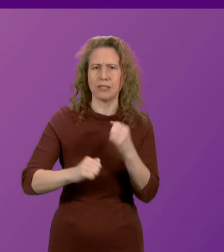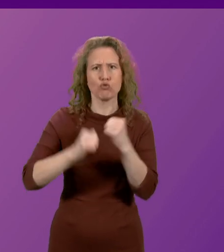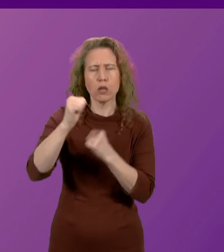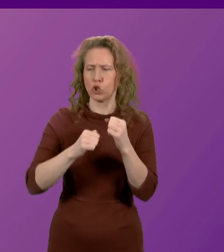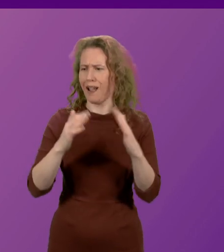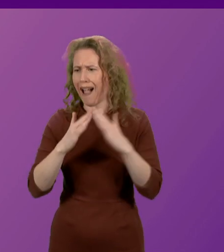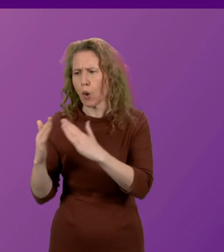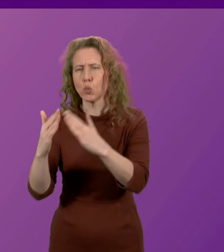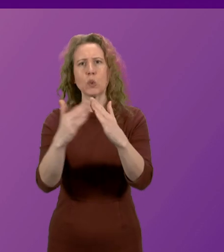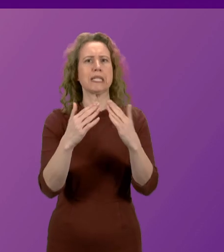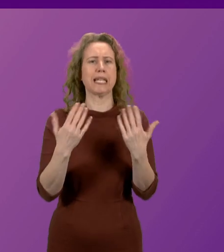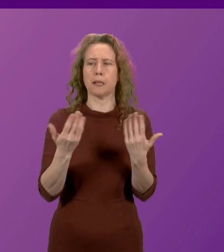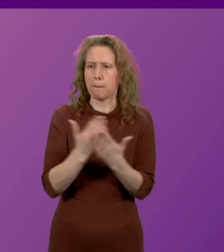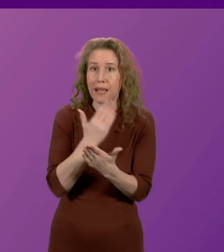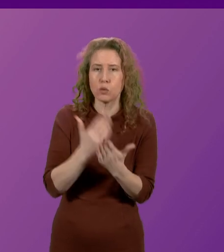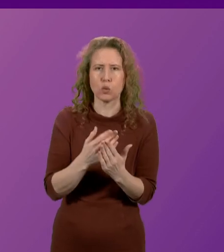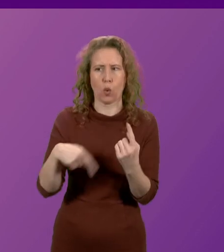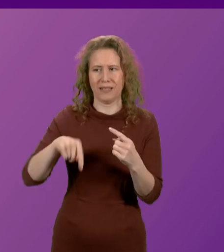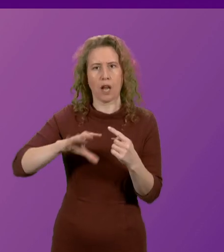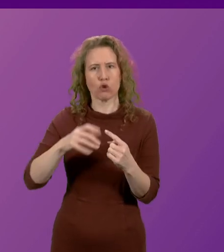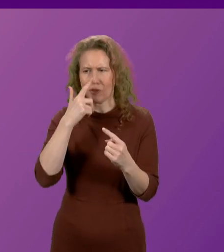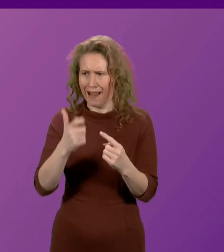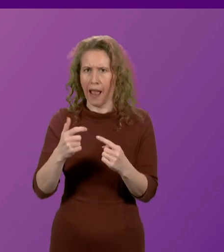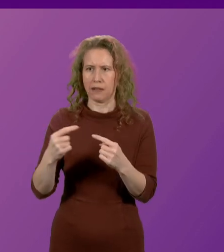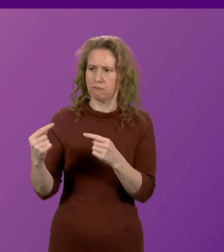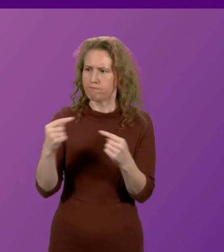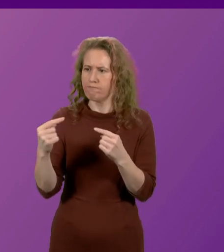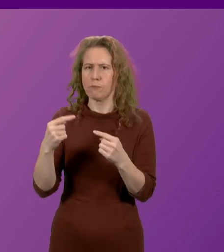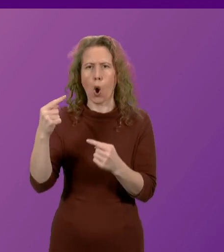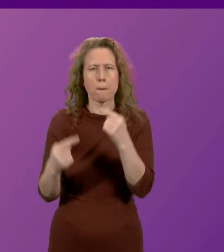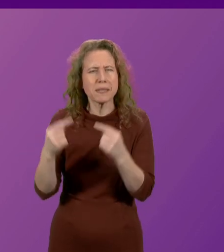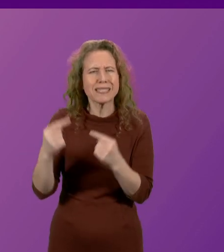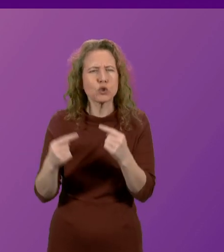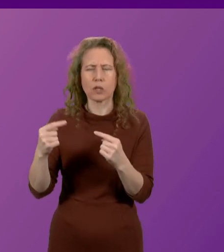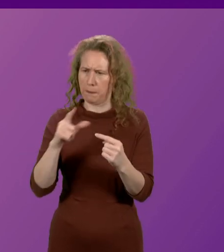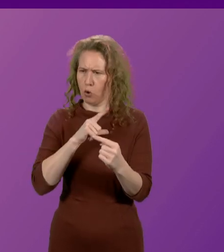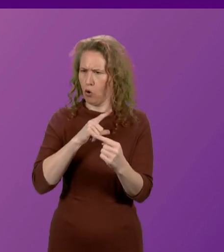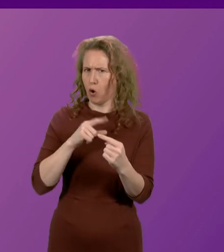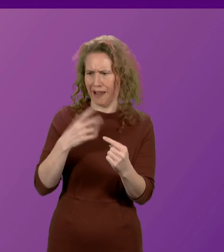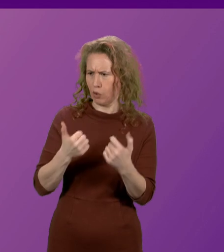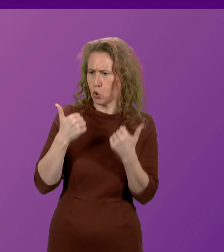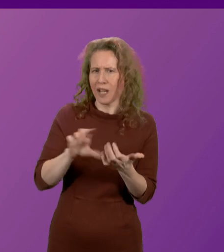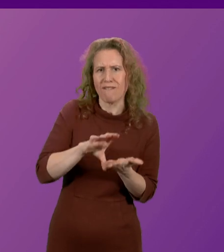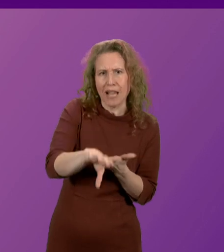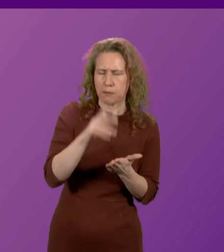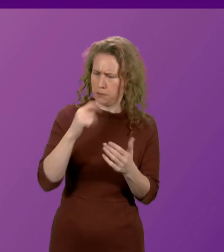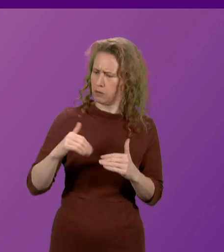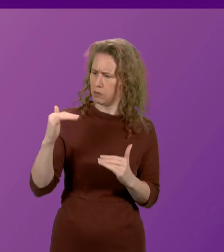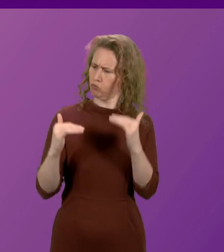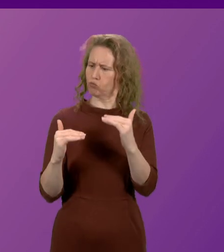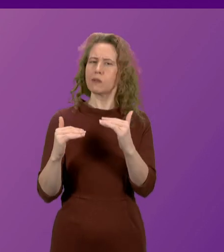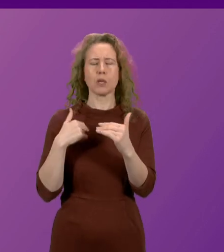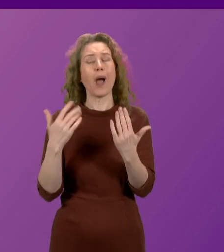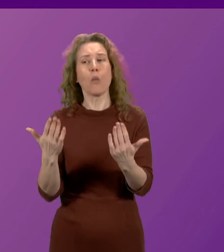housing stock in ensuring that this country's competitiveness is enhanced by that investment. So all of these things I